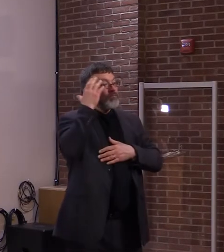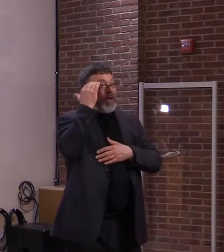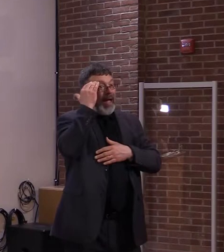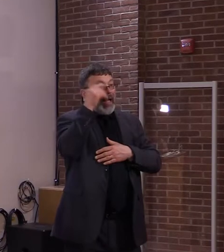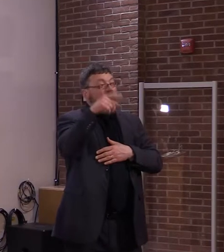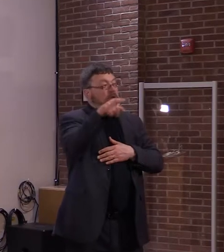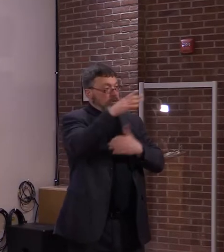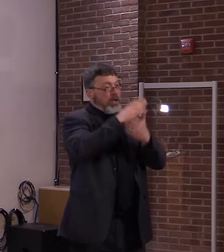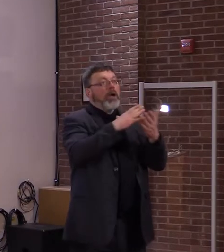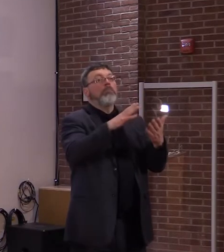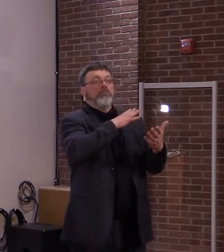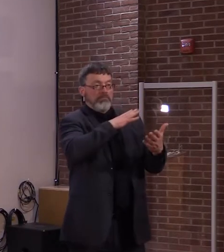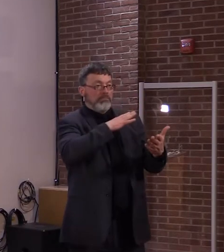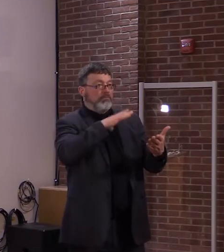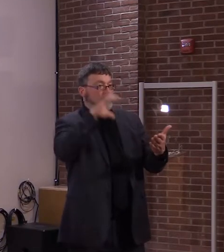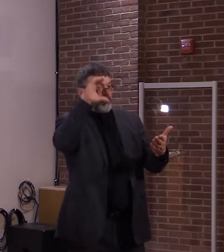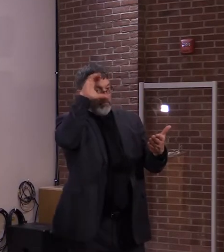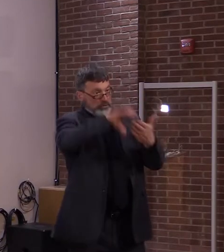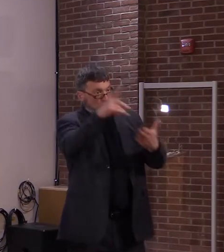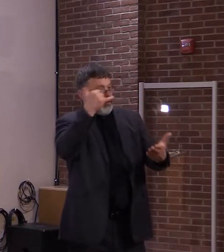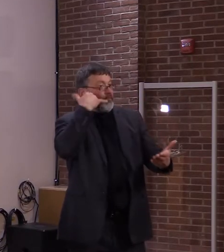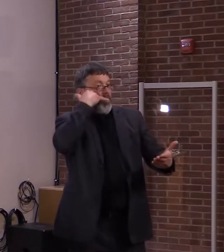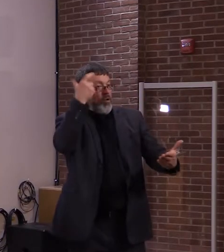smartphones which is a great idea.